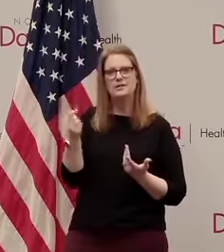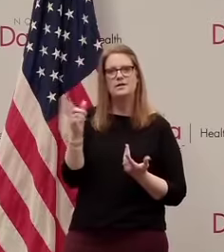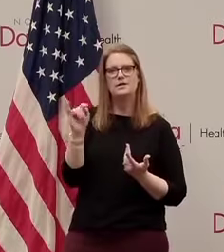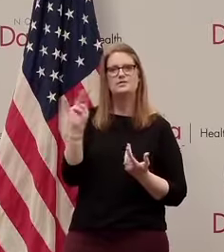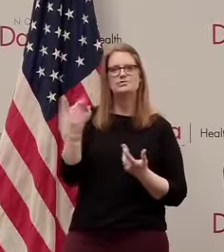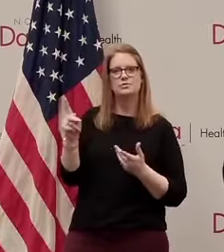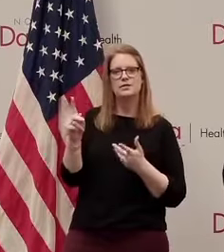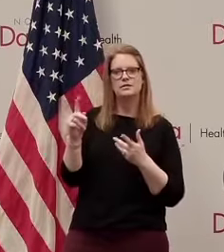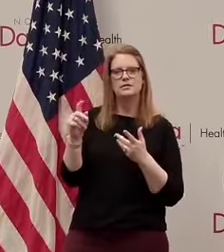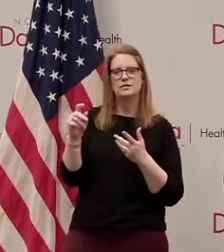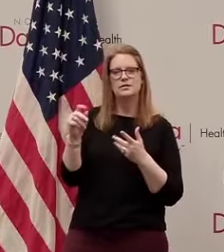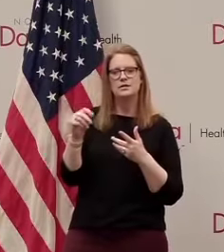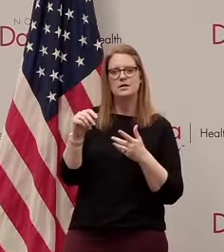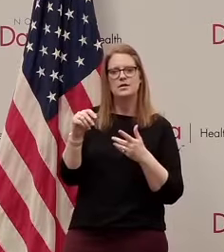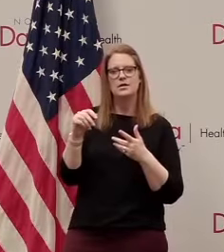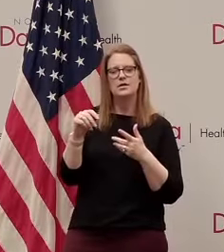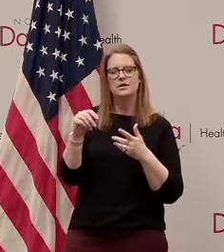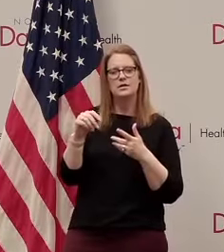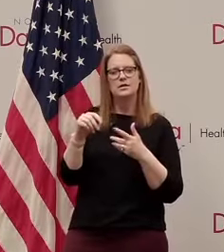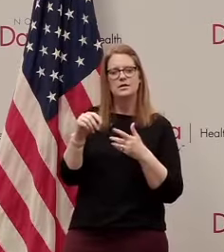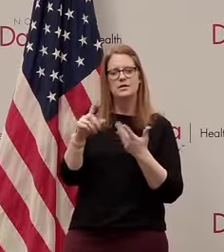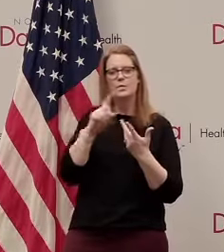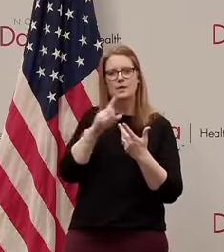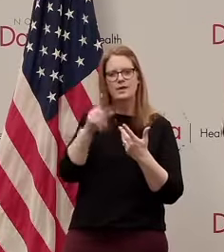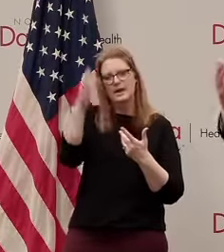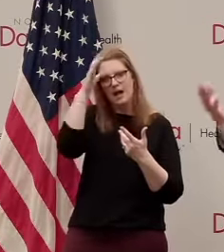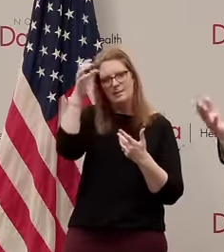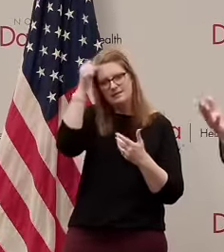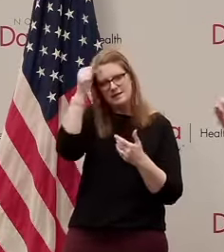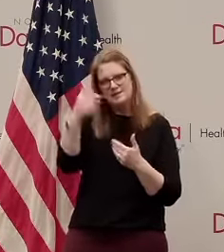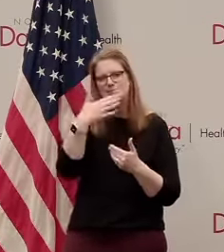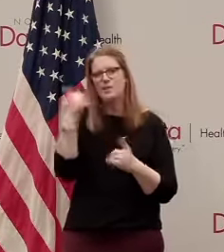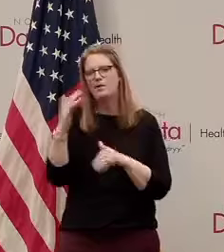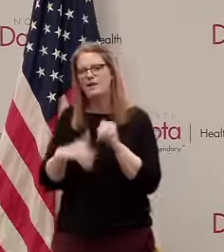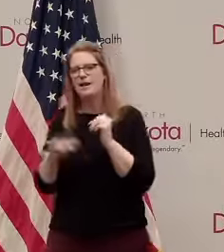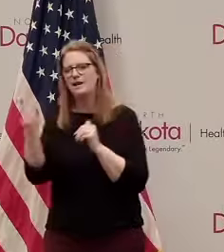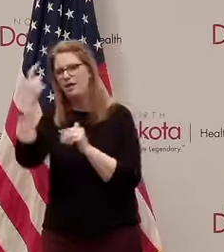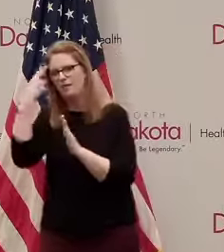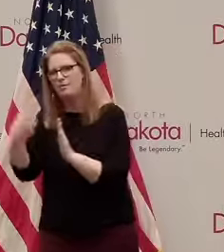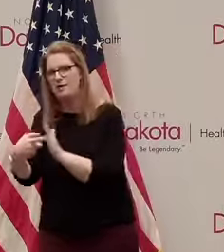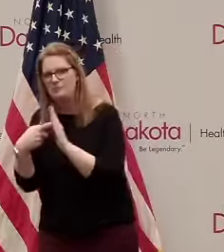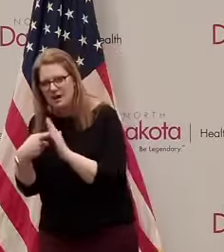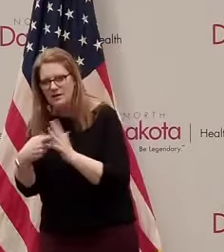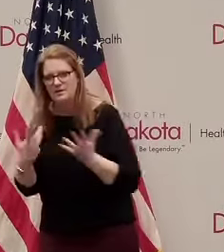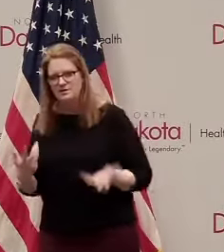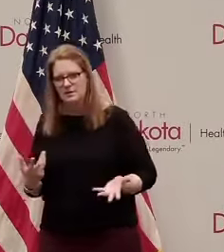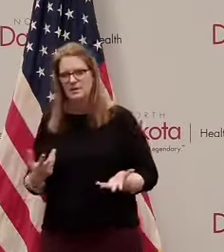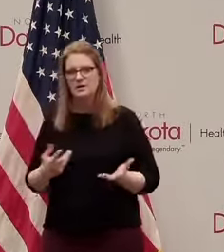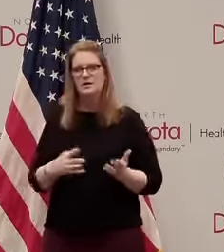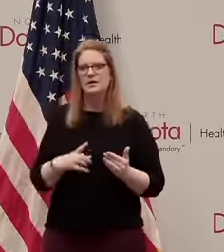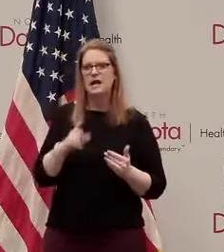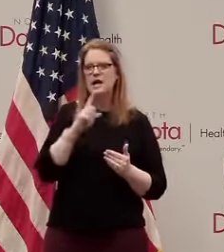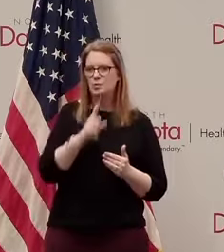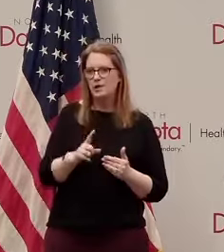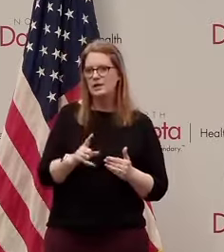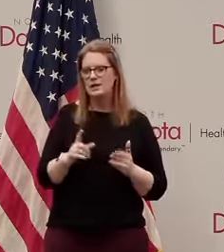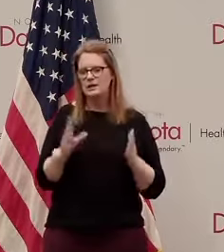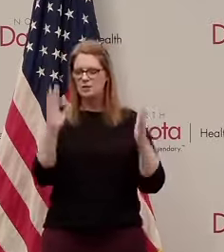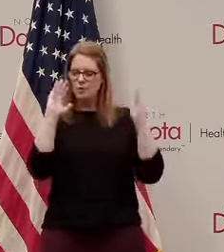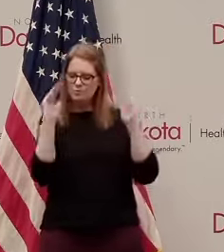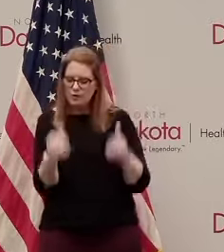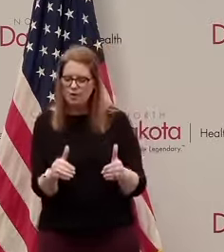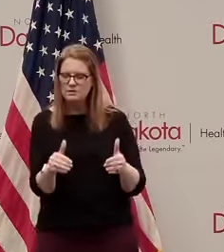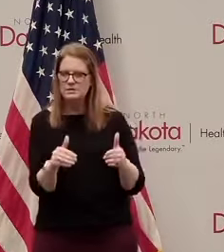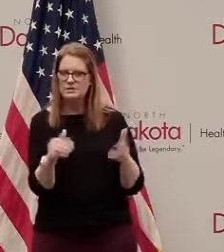time and when you have a governor that understands you know federal guidelines and applies them to the context of the state he's running